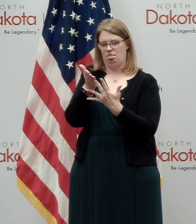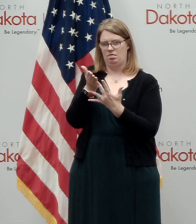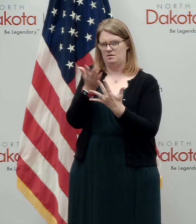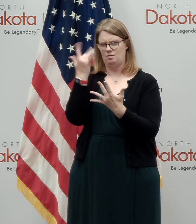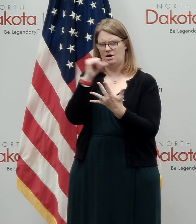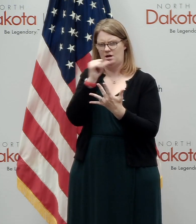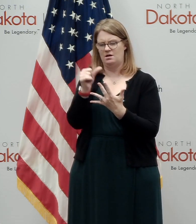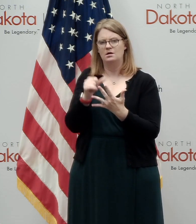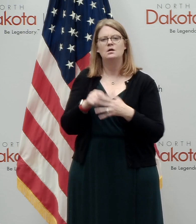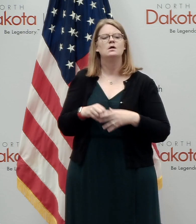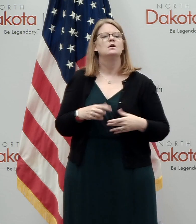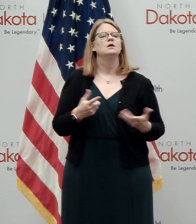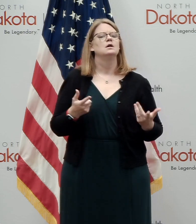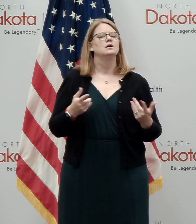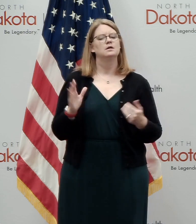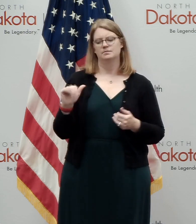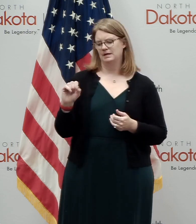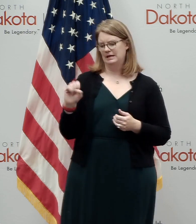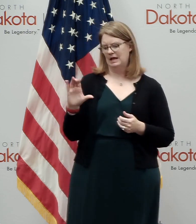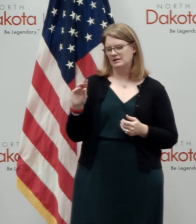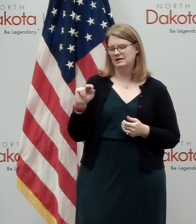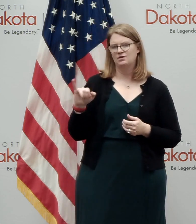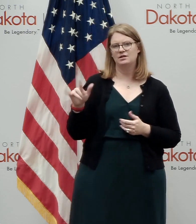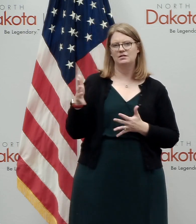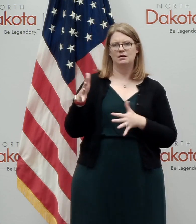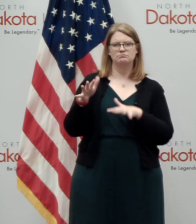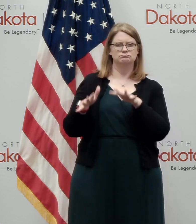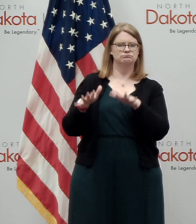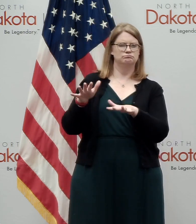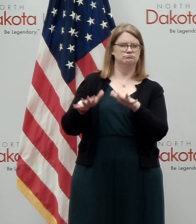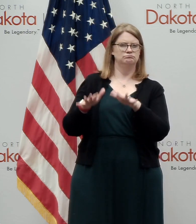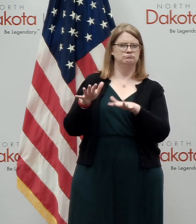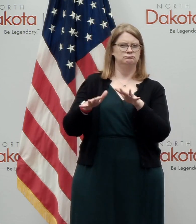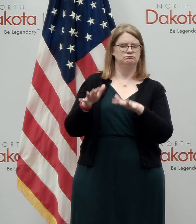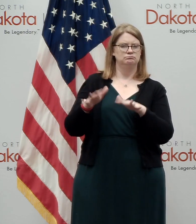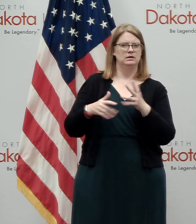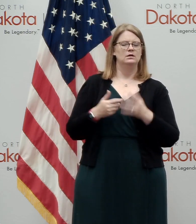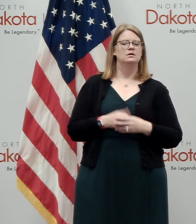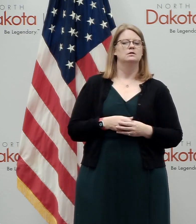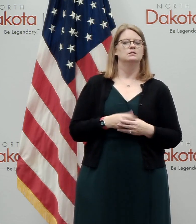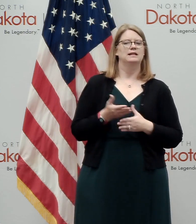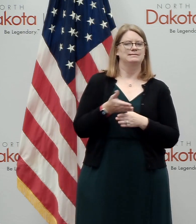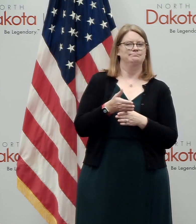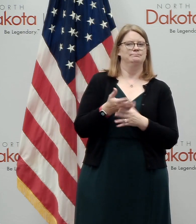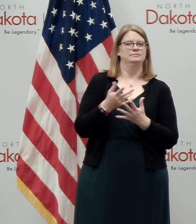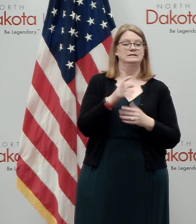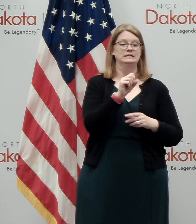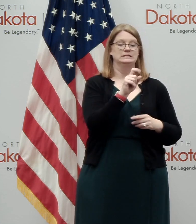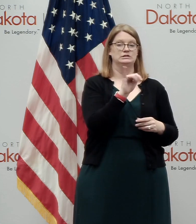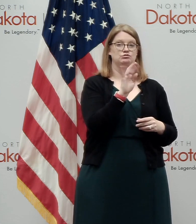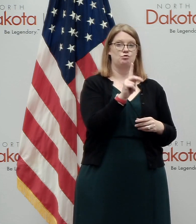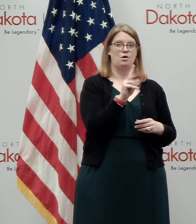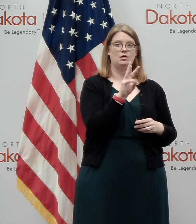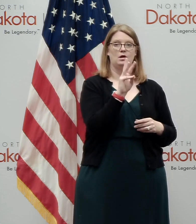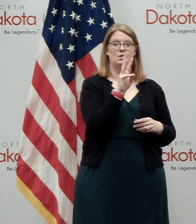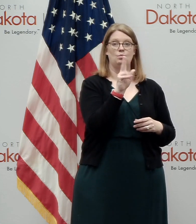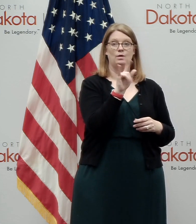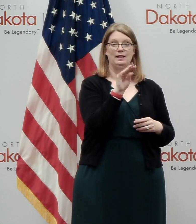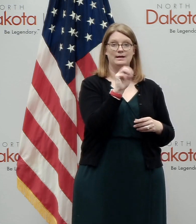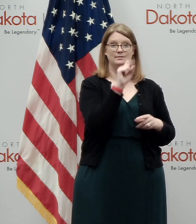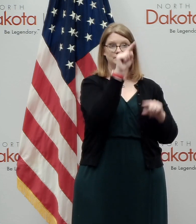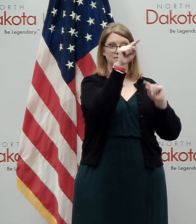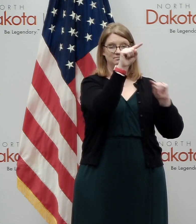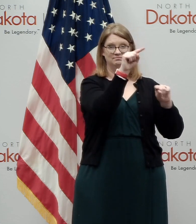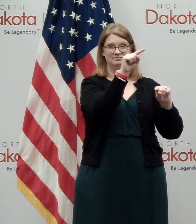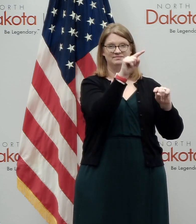they're, I'd say more on the, on the bubble. We said we're going to use judgment. Uh, we talked about Stark and Williams being close to 10